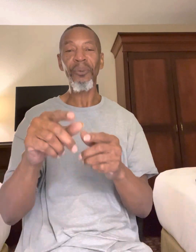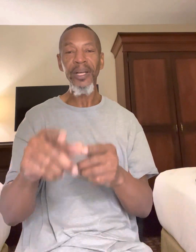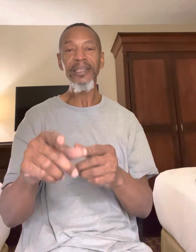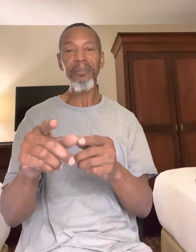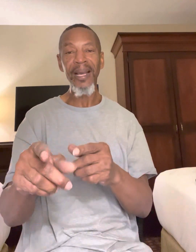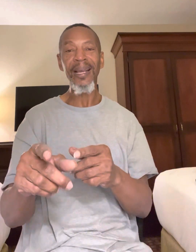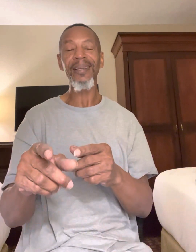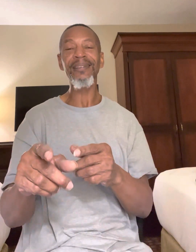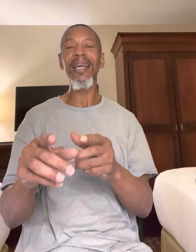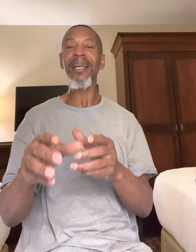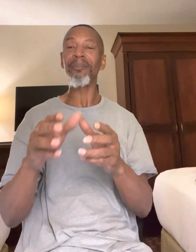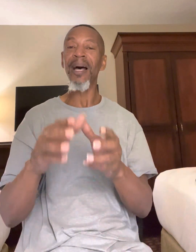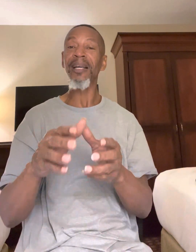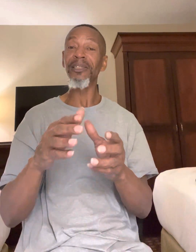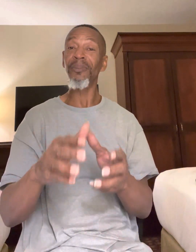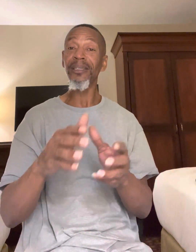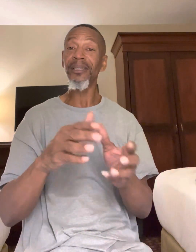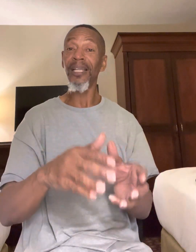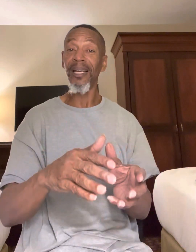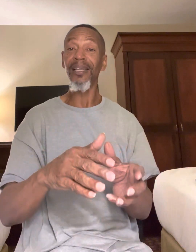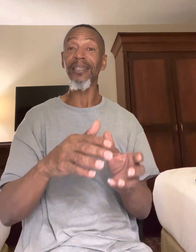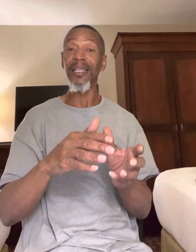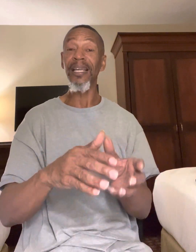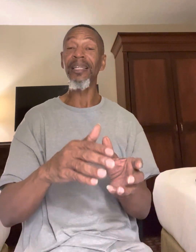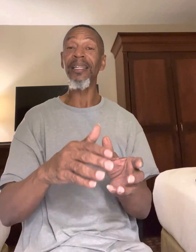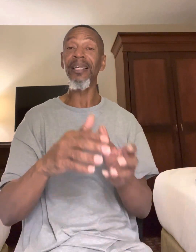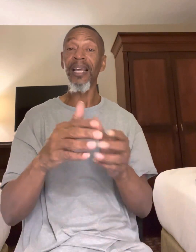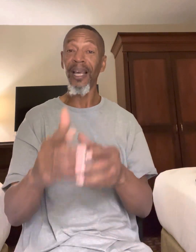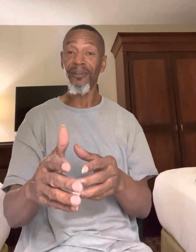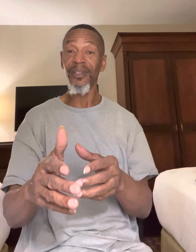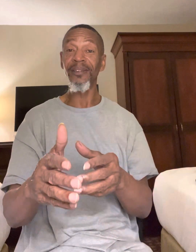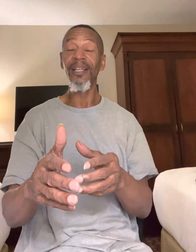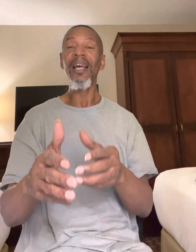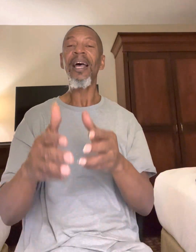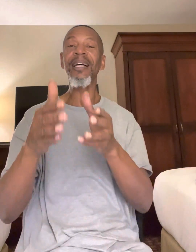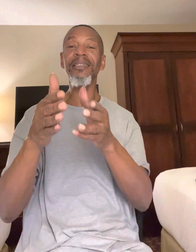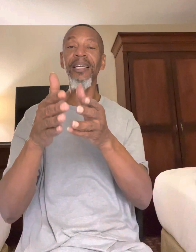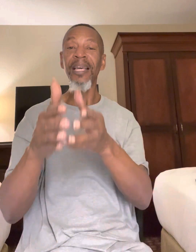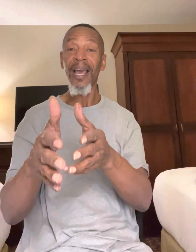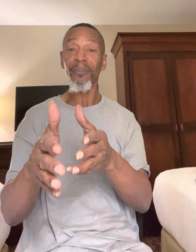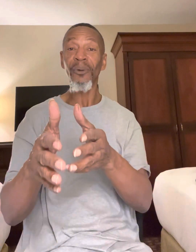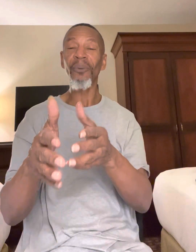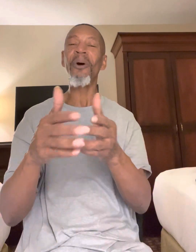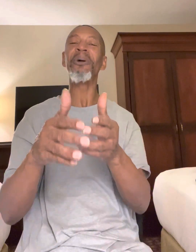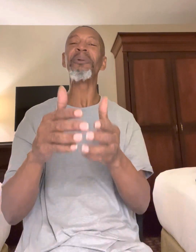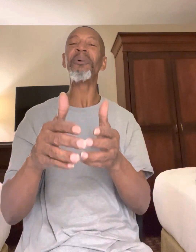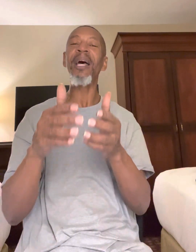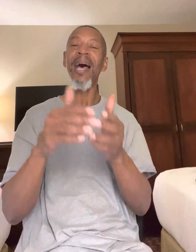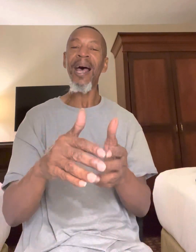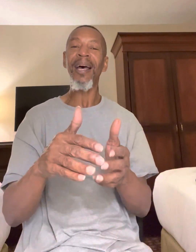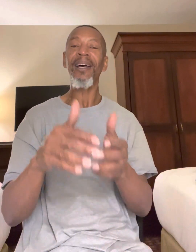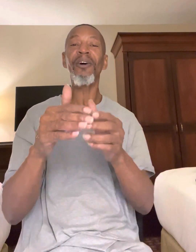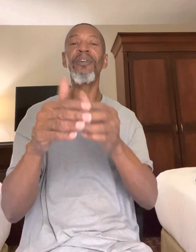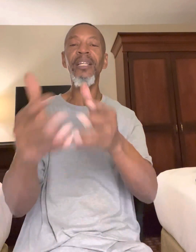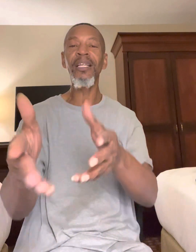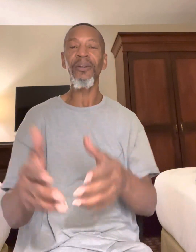rich man got about as much chance of getting into heaven as a camel walking through the eye of a needle.